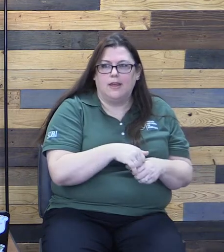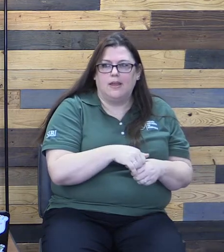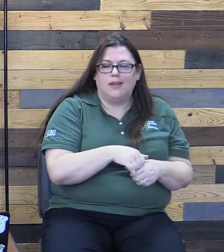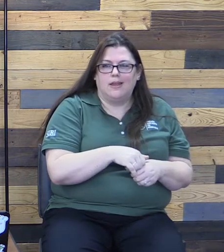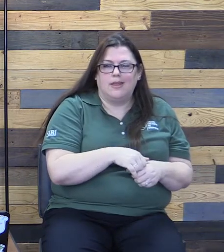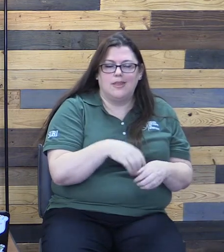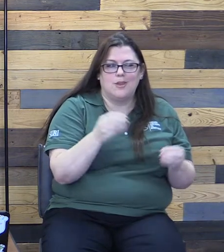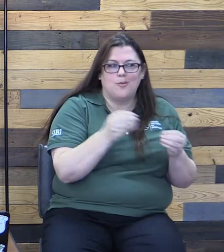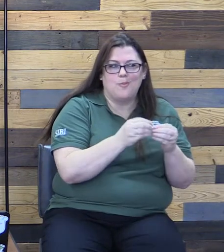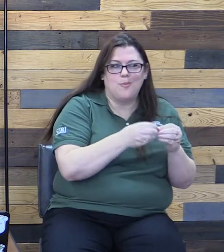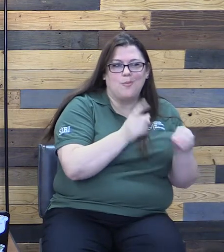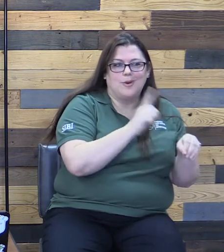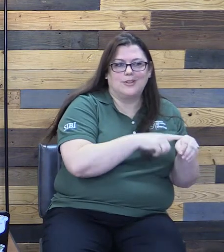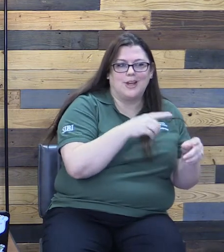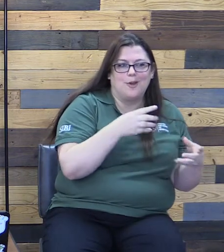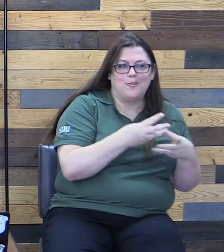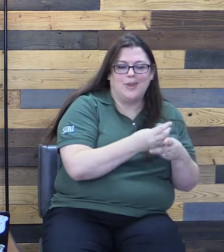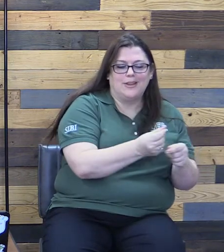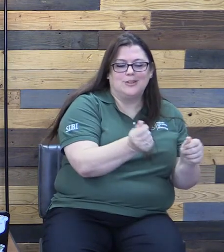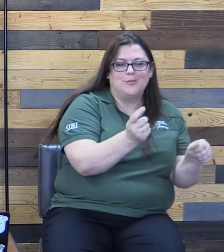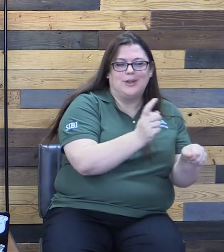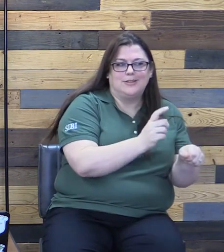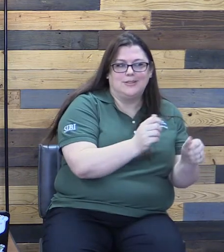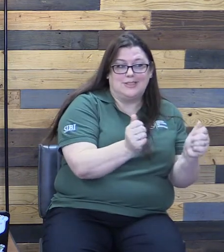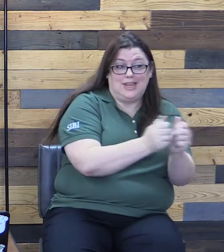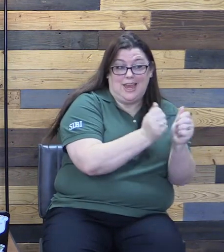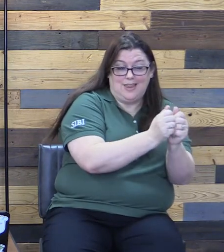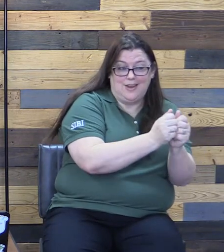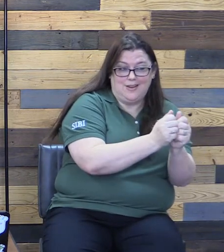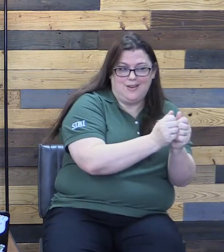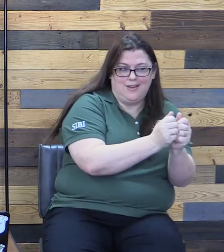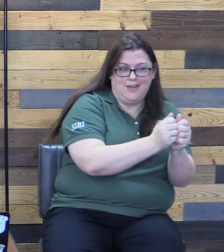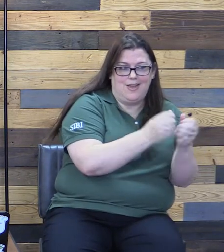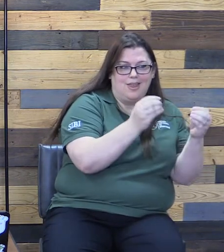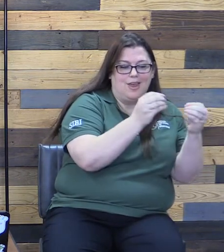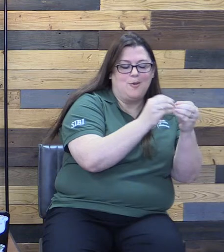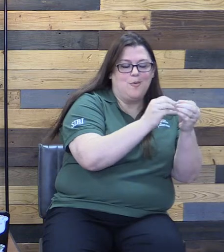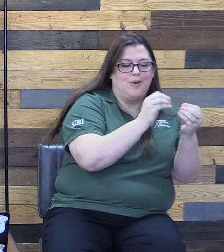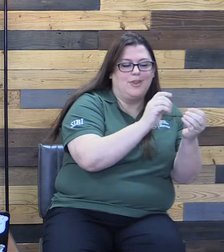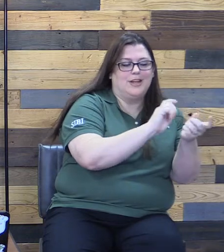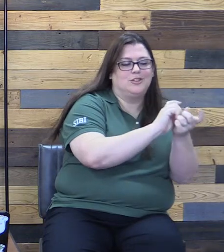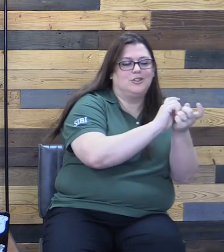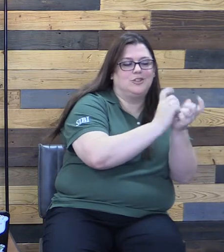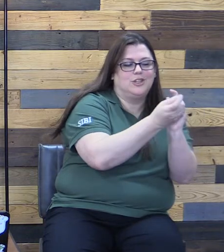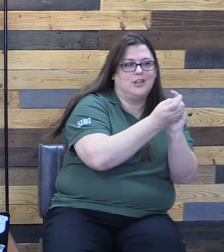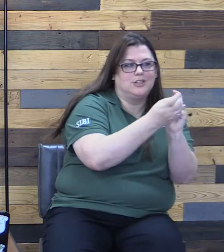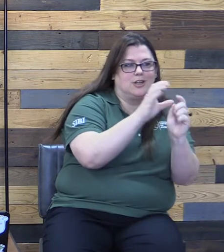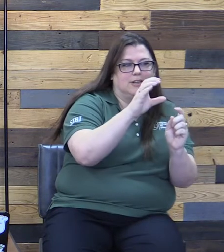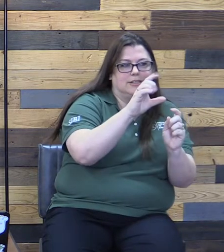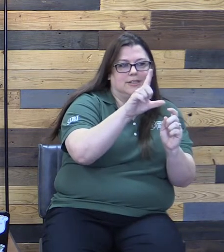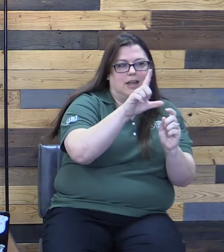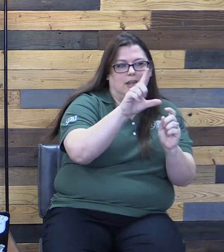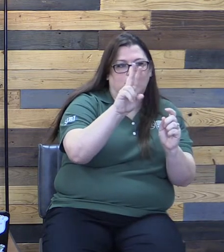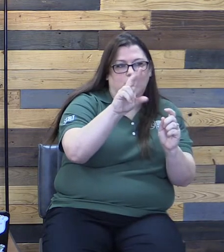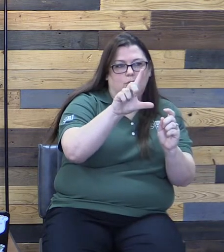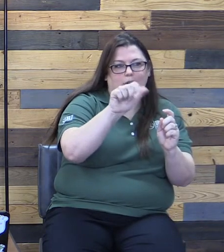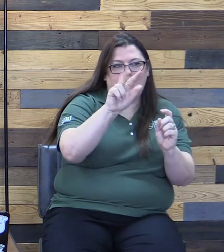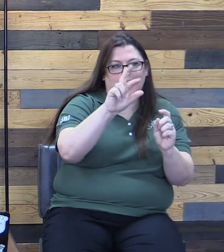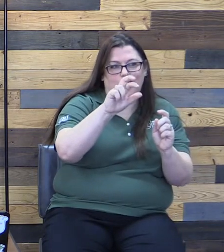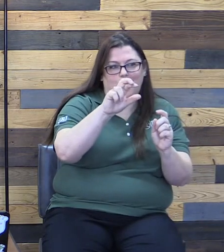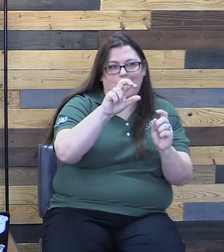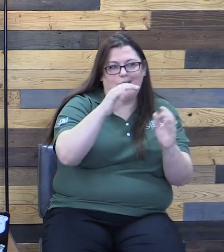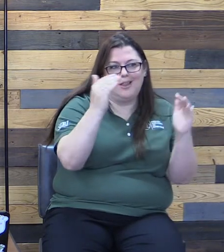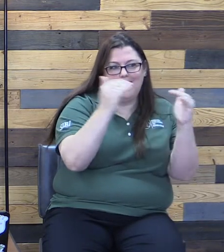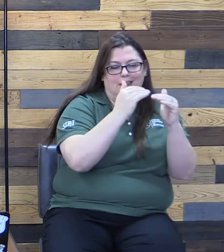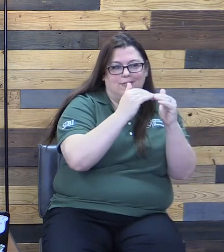the more time that they spend together, the more they change on a cellular level. So biologically, they are